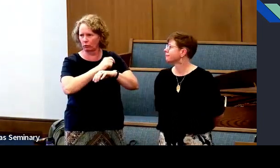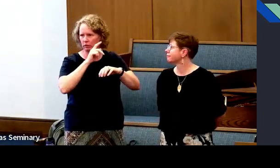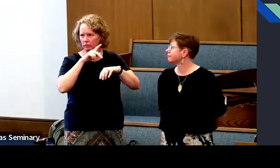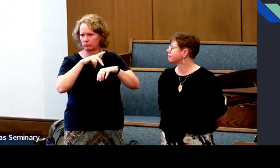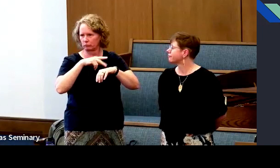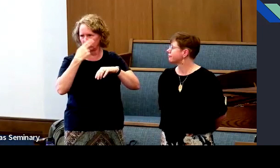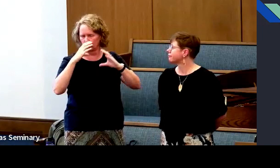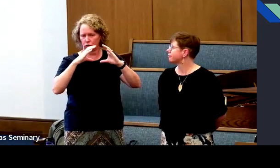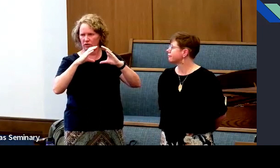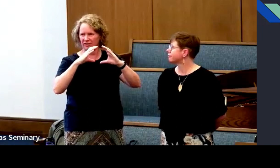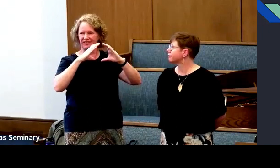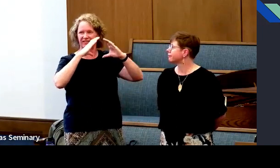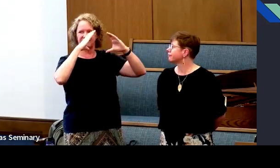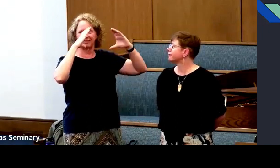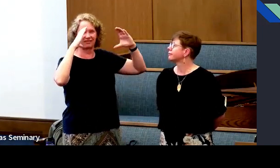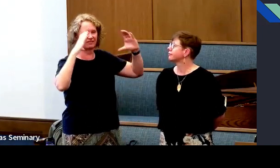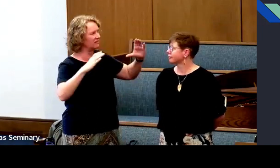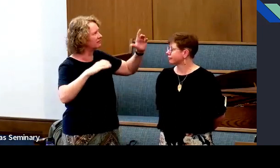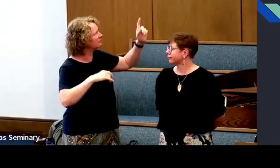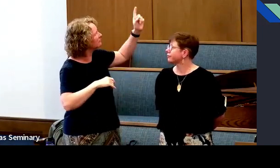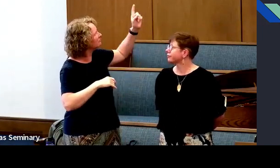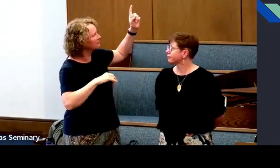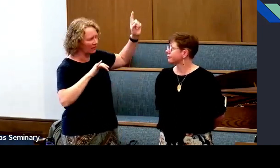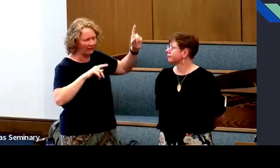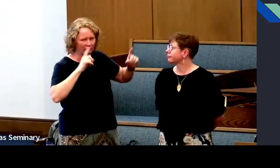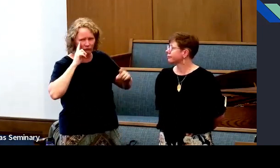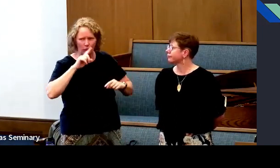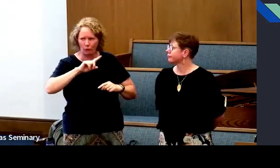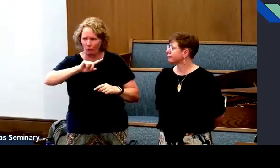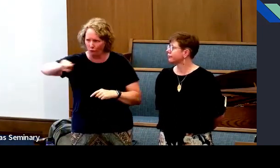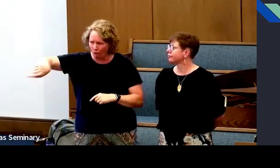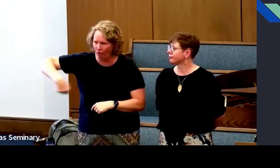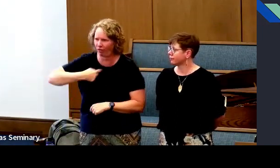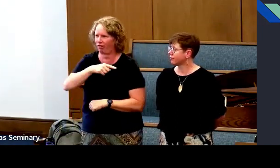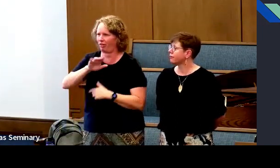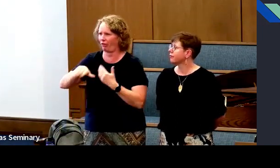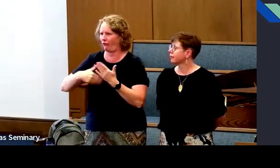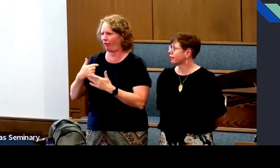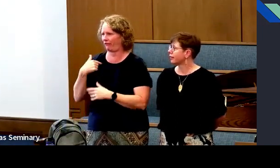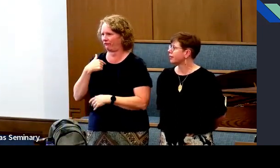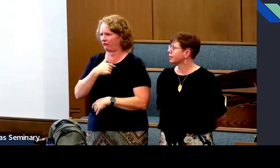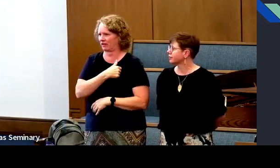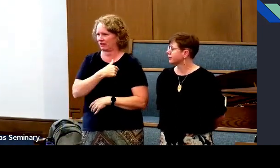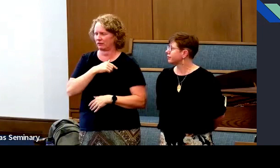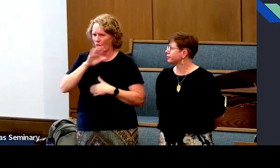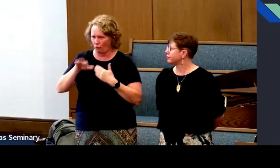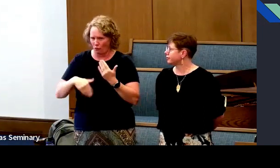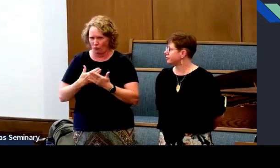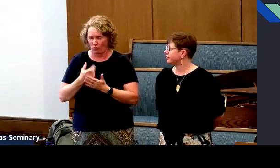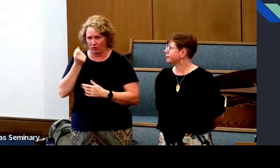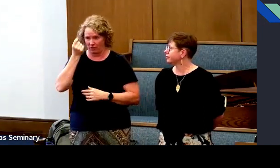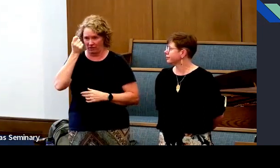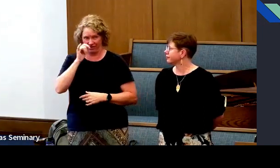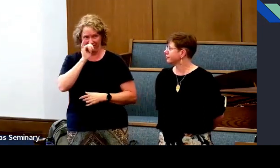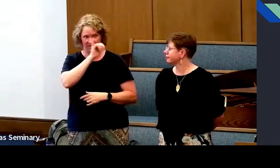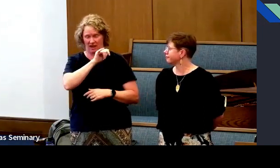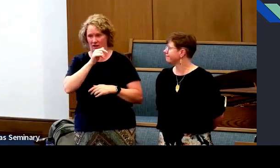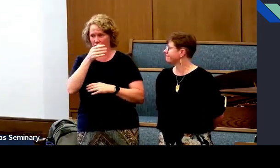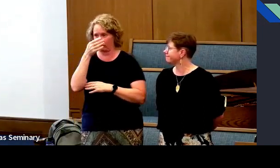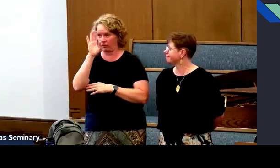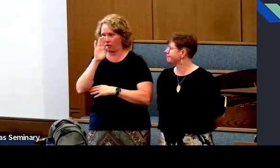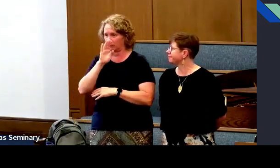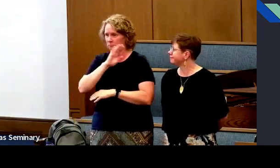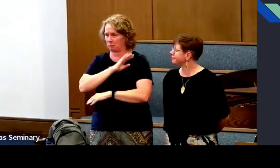And so the middle circles, that's dealing with the men, but as the largest, as you look at the larger circles, that is all of us.